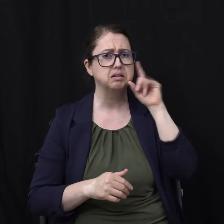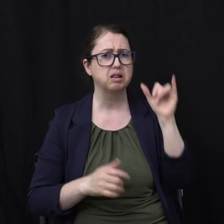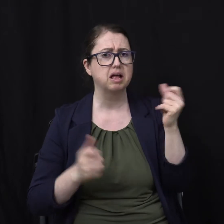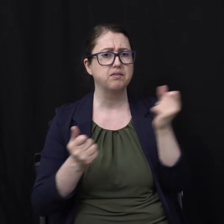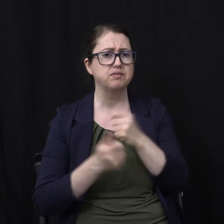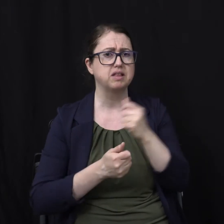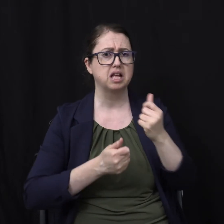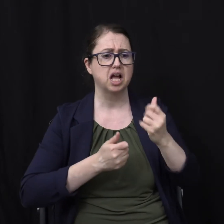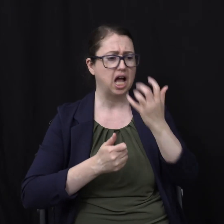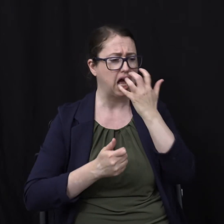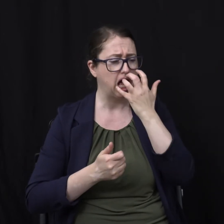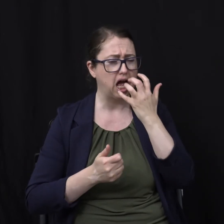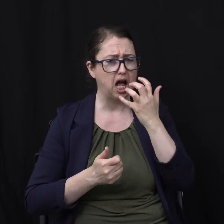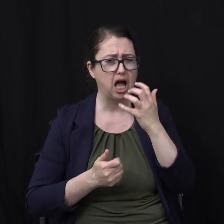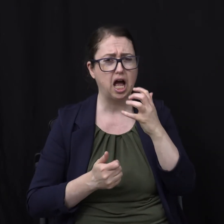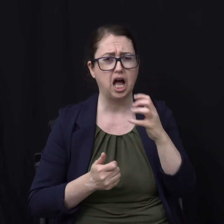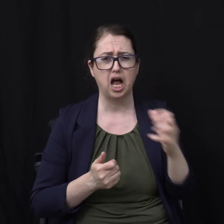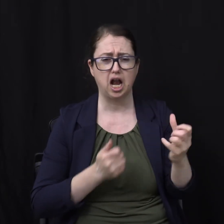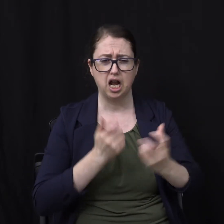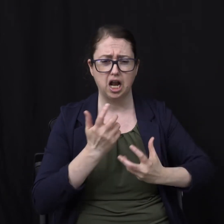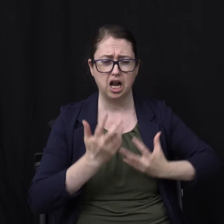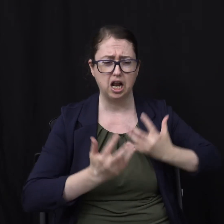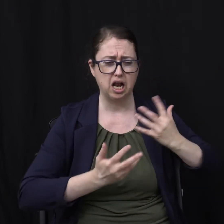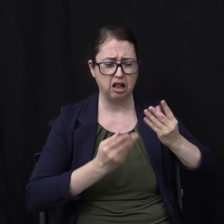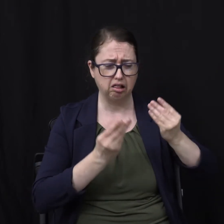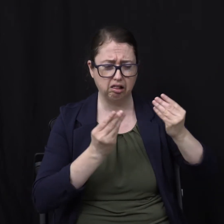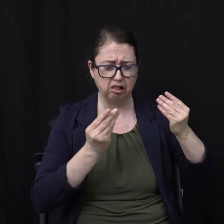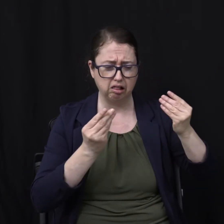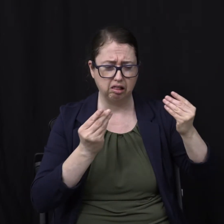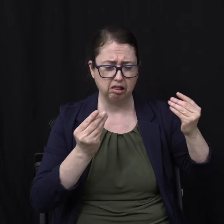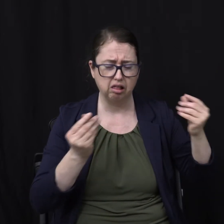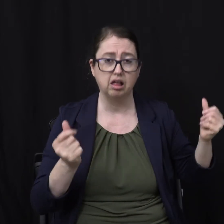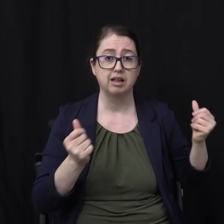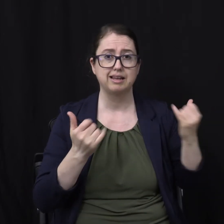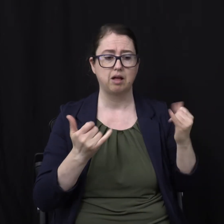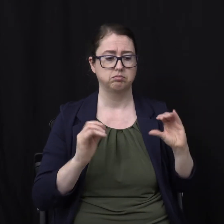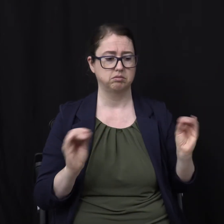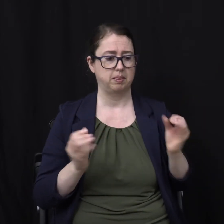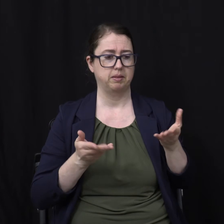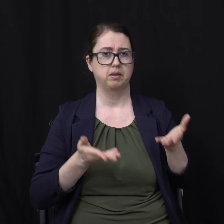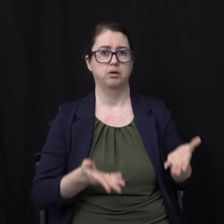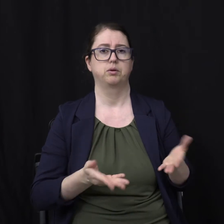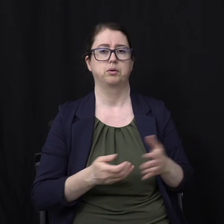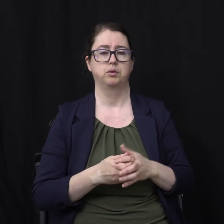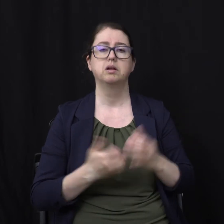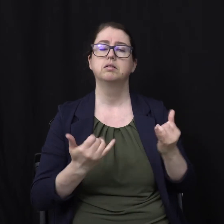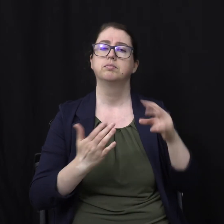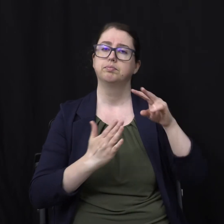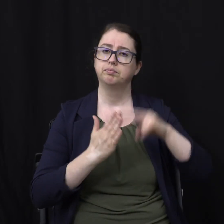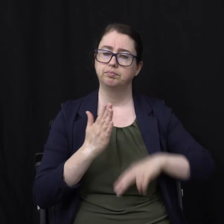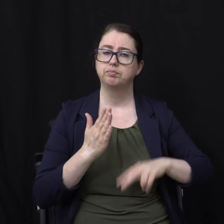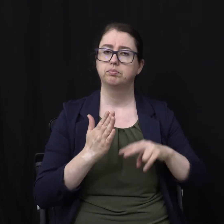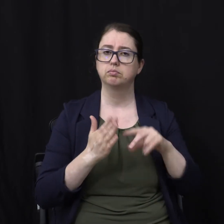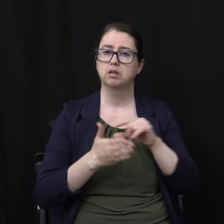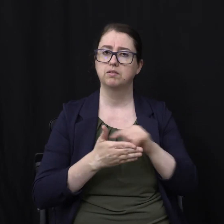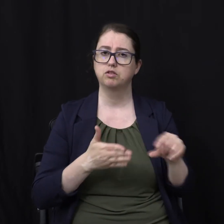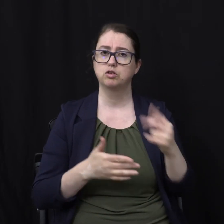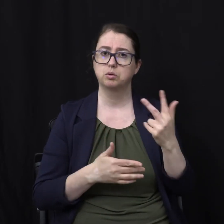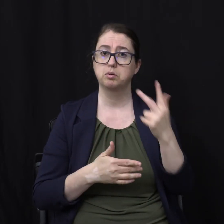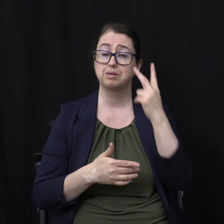elements melt With fervent heat And everything The works on the earth Are burned up Let's read The rest of Verse 3 We're going to see The